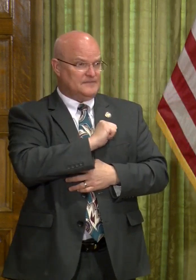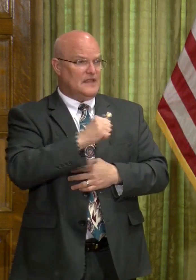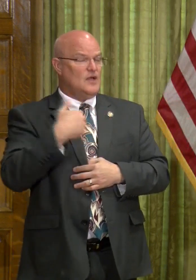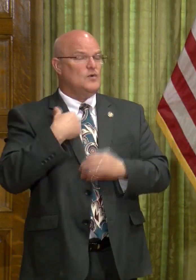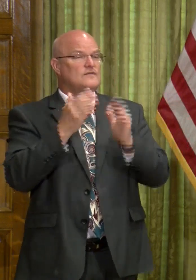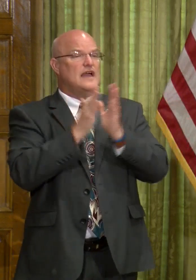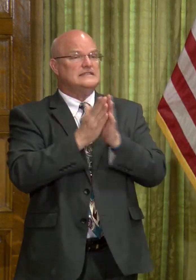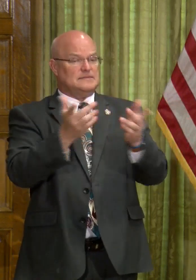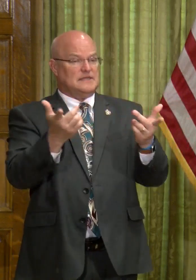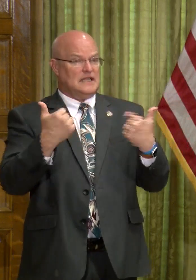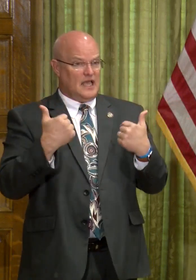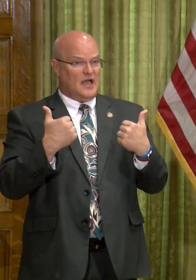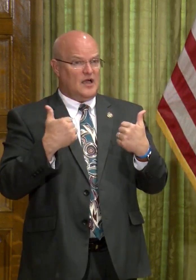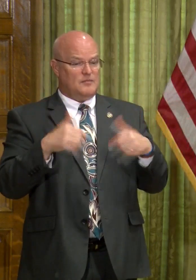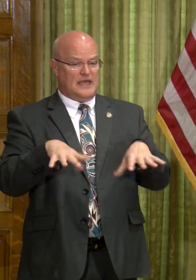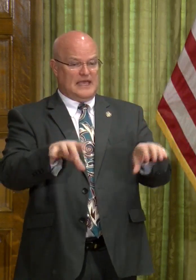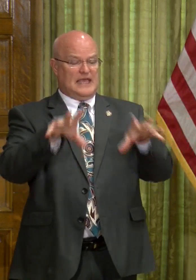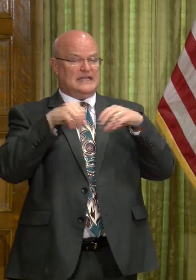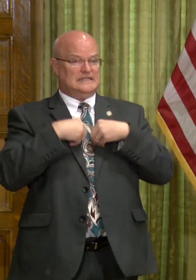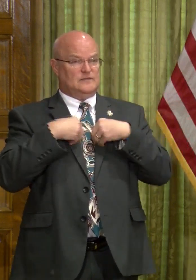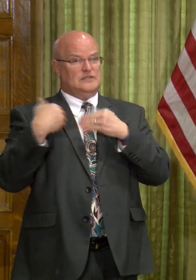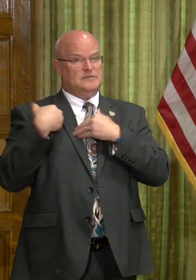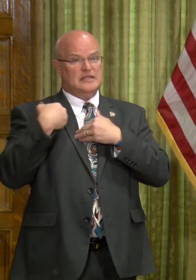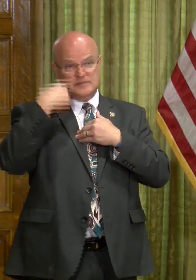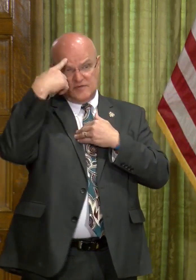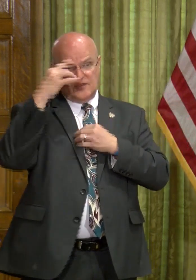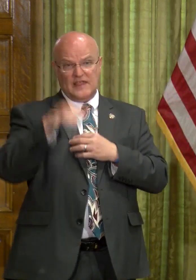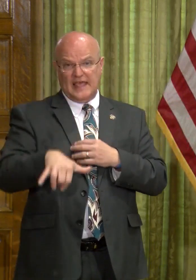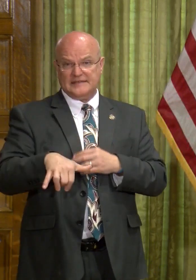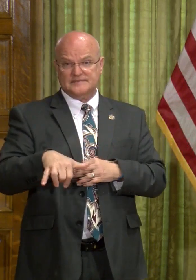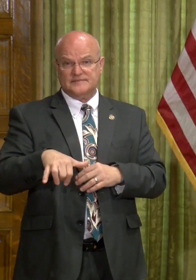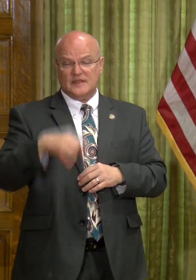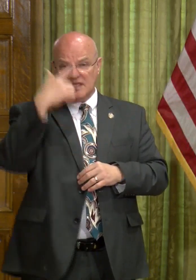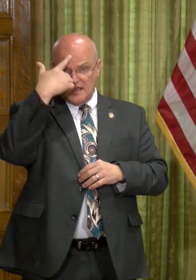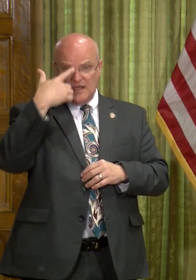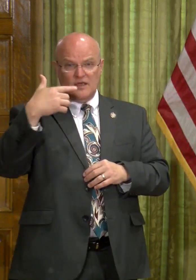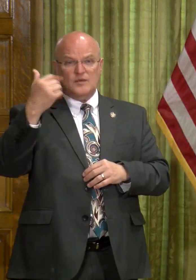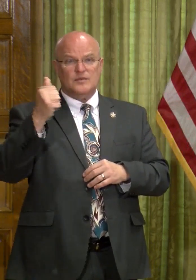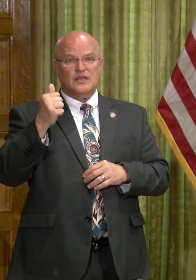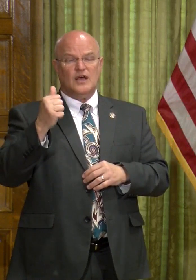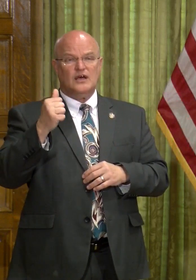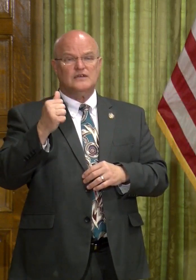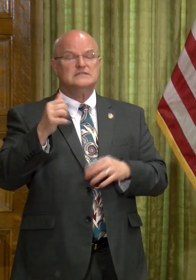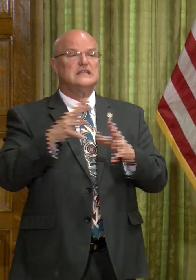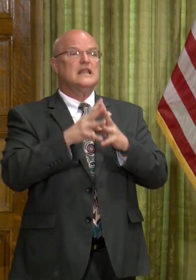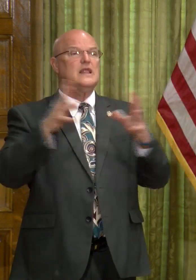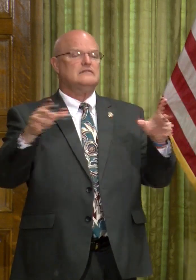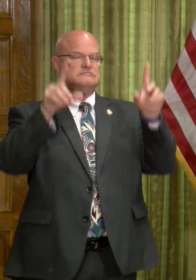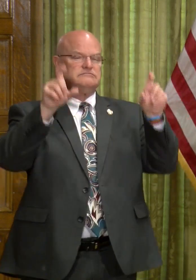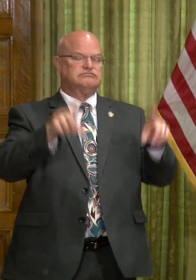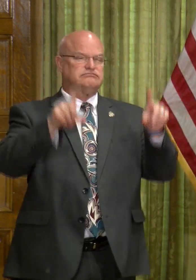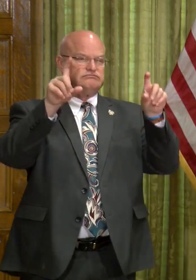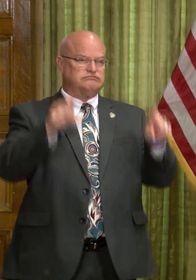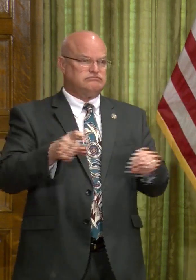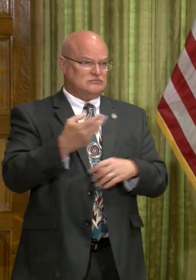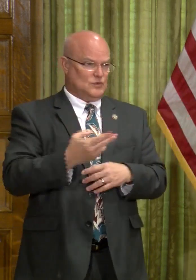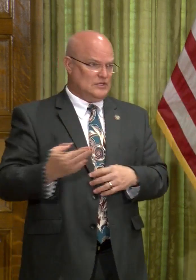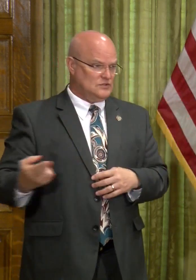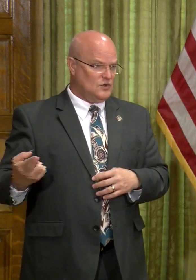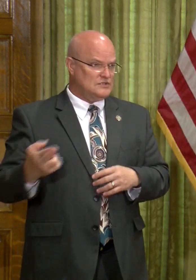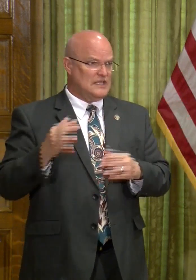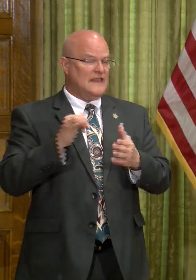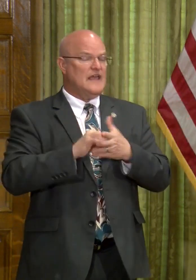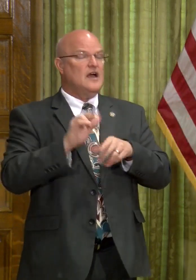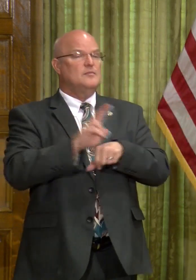and we've asked them to come and to take responsibility for that, uh, because, uh, you know, it's a lot of testing resources, uh,